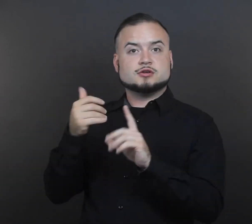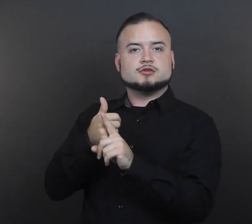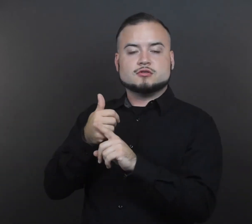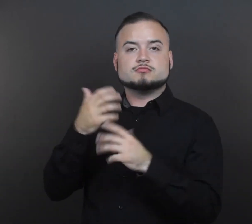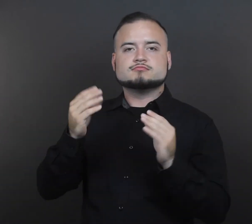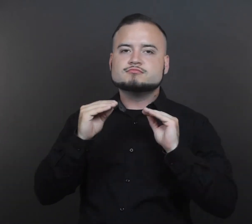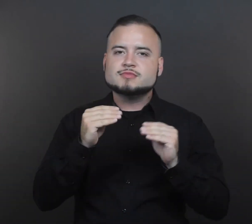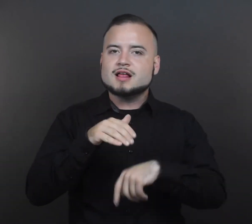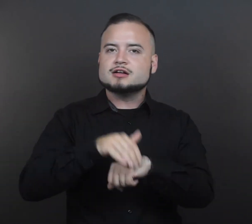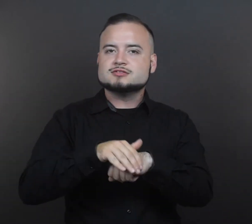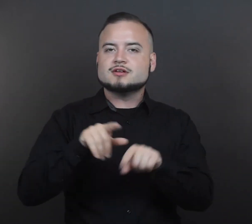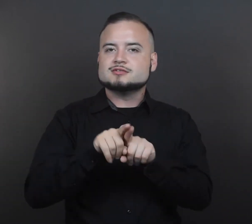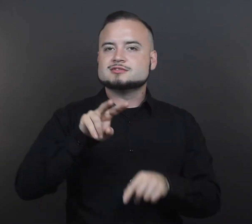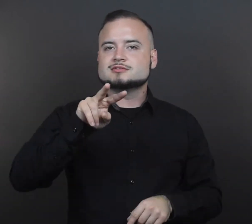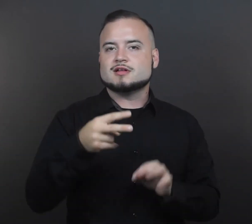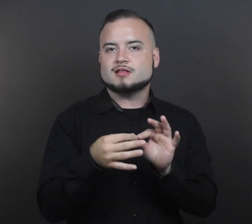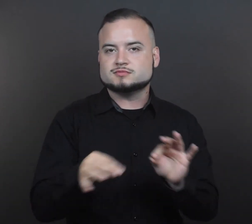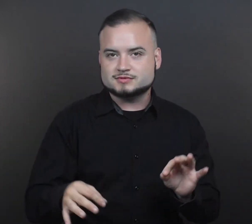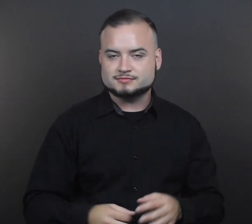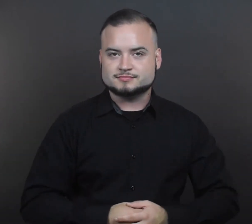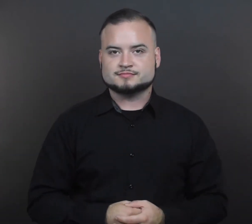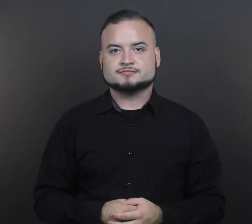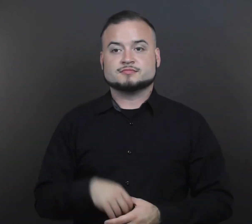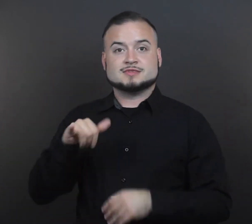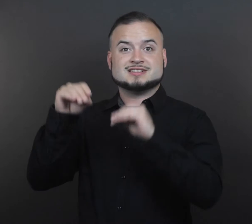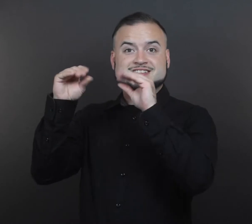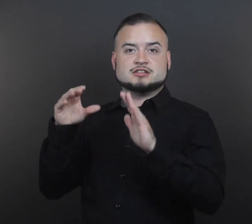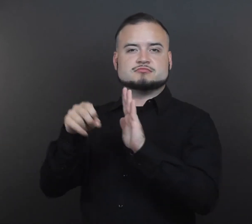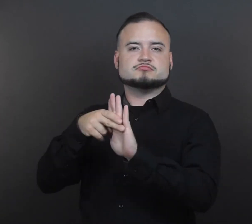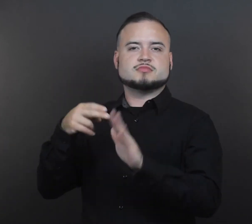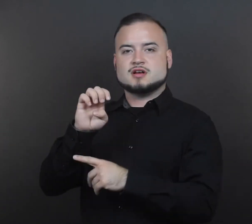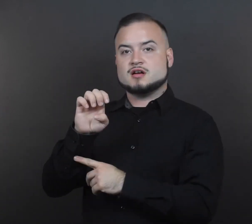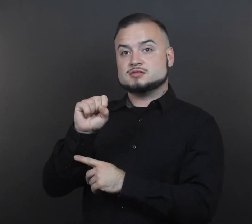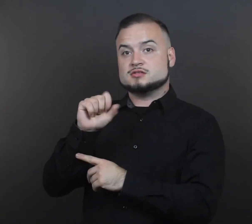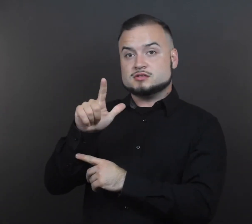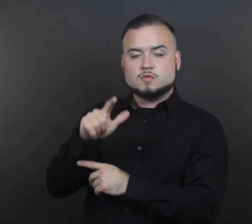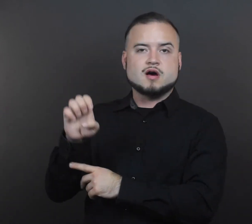Language or English Language Development teacher.